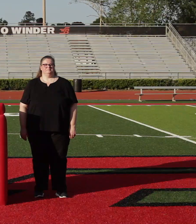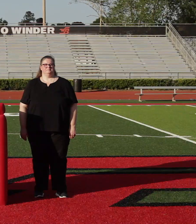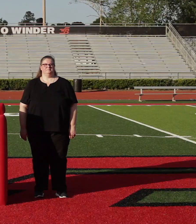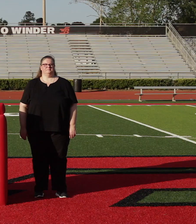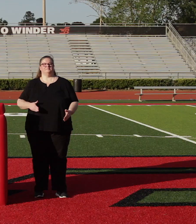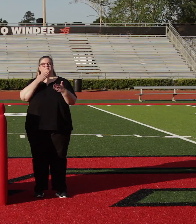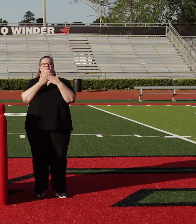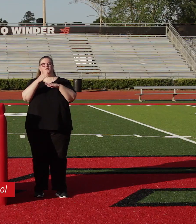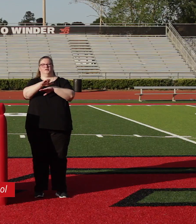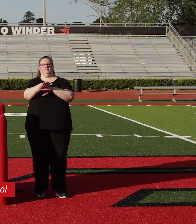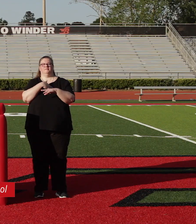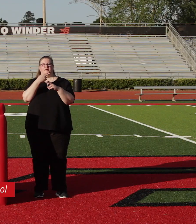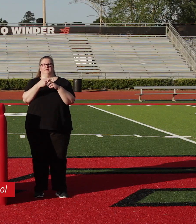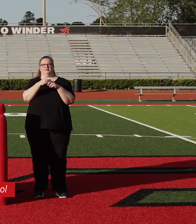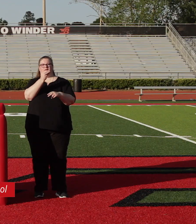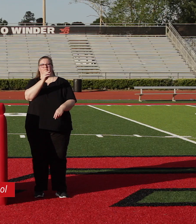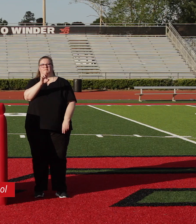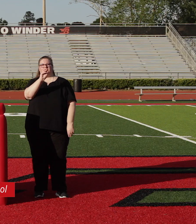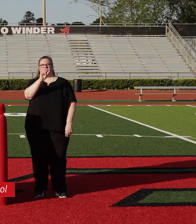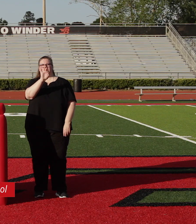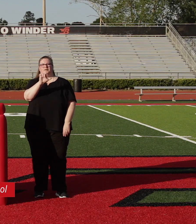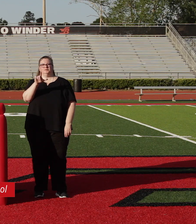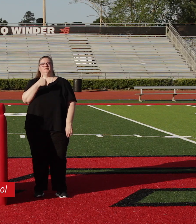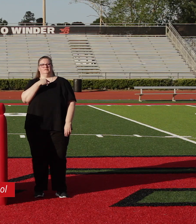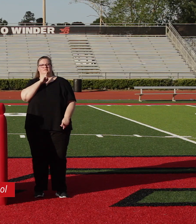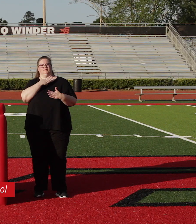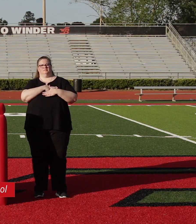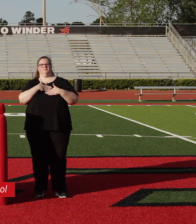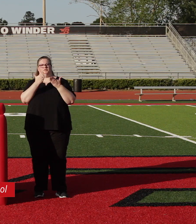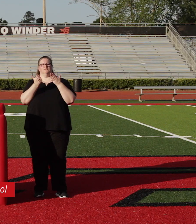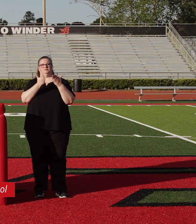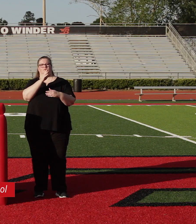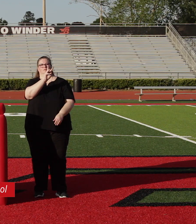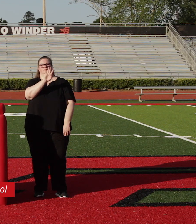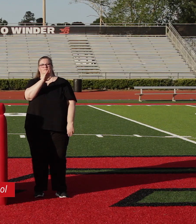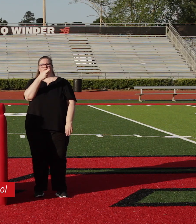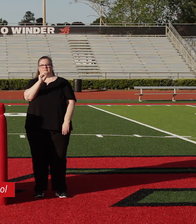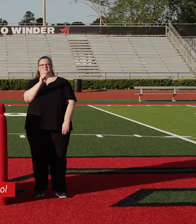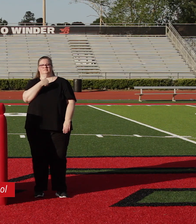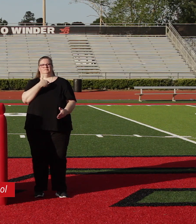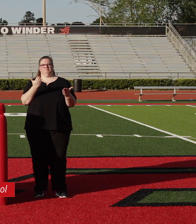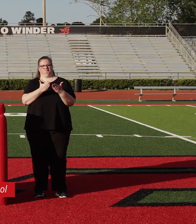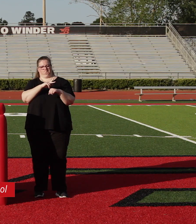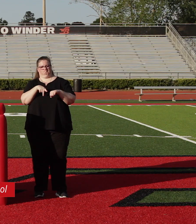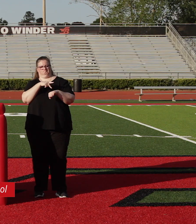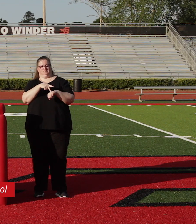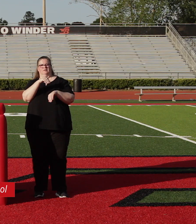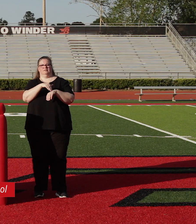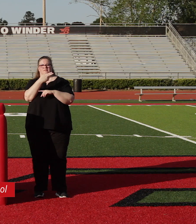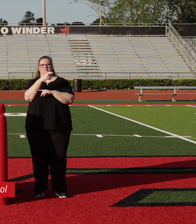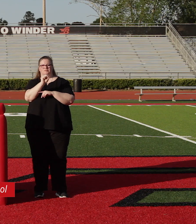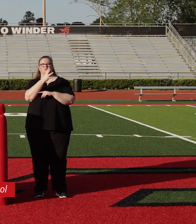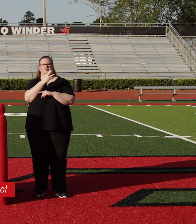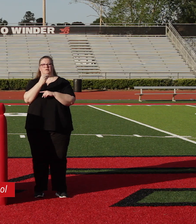Good evening. My name is Derek Maxwell, and I have the distinct pleasure of serving the Wanderbarer community as the principal of Wanderbarer High School. I would like to